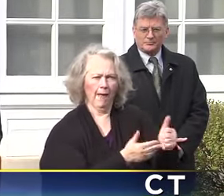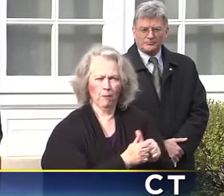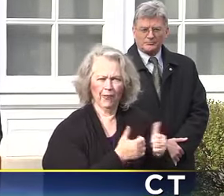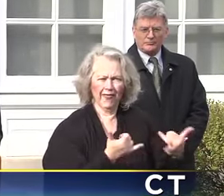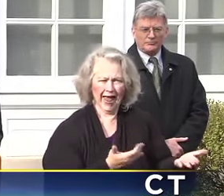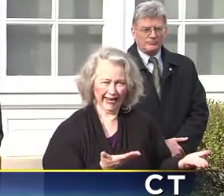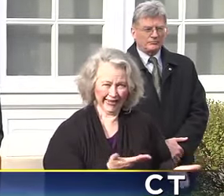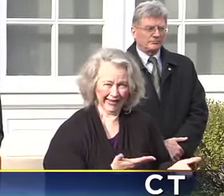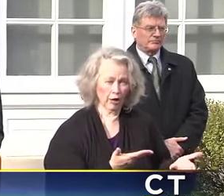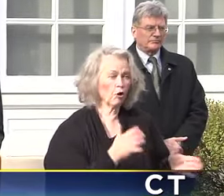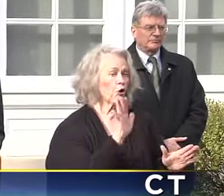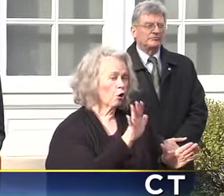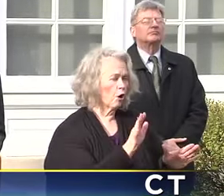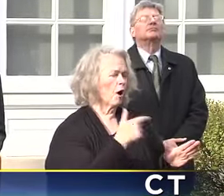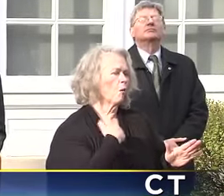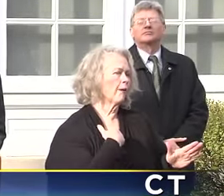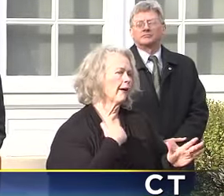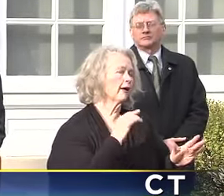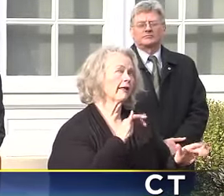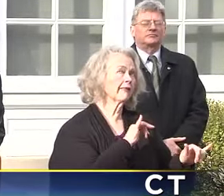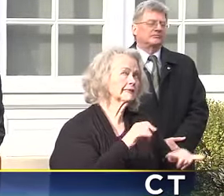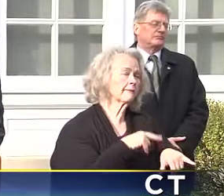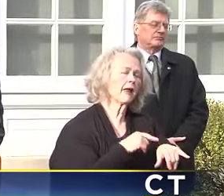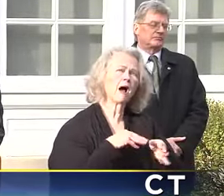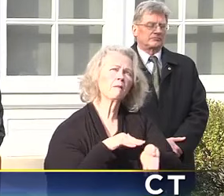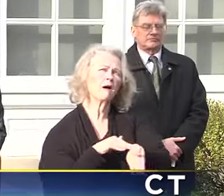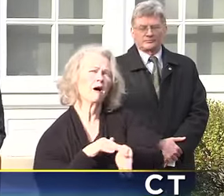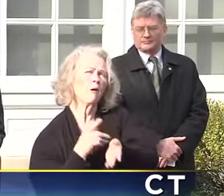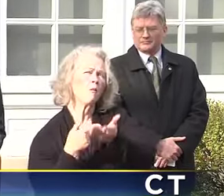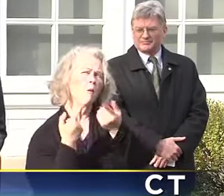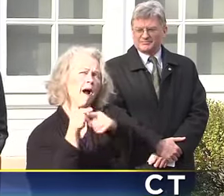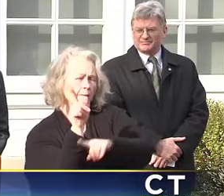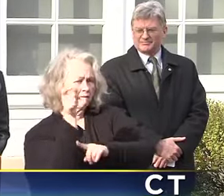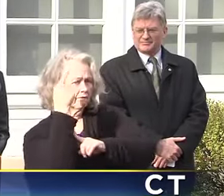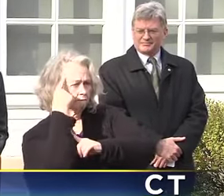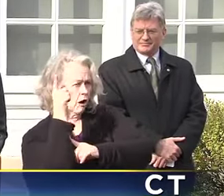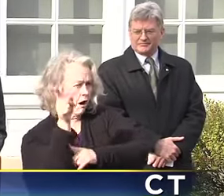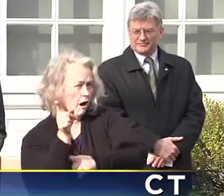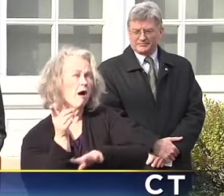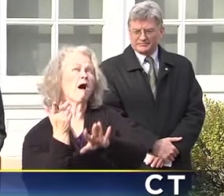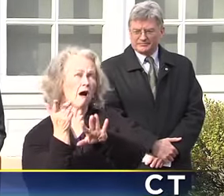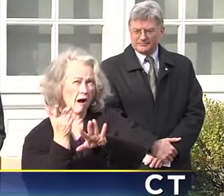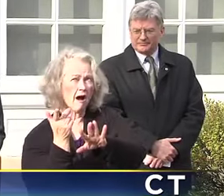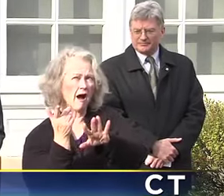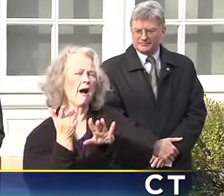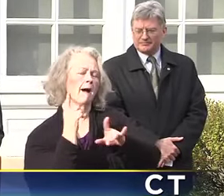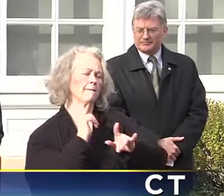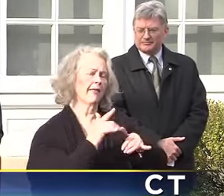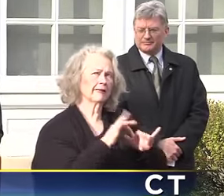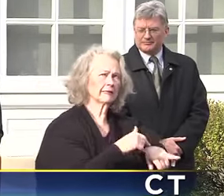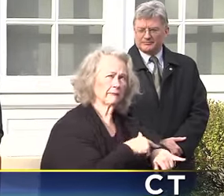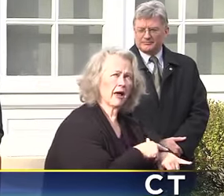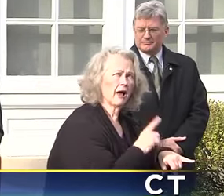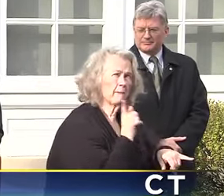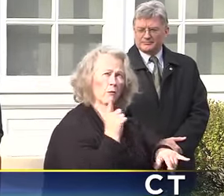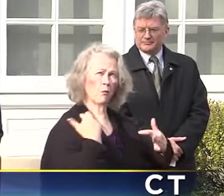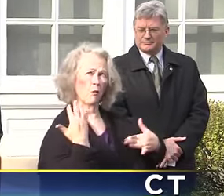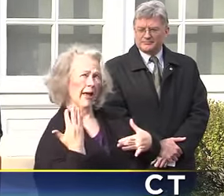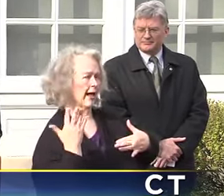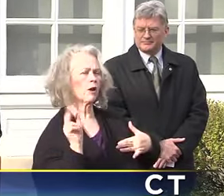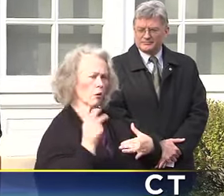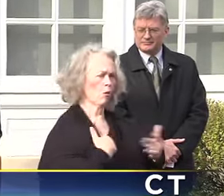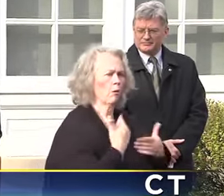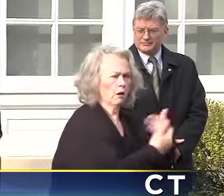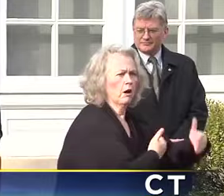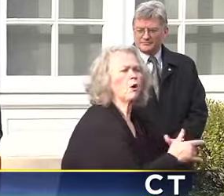concurrently while paying attention to D.C., making sure that we're taking legislative action and providing help to the citizens and small businesses of Connecticut. So with